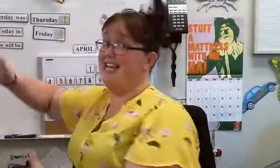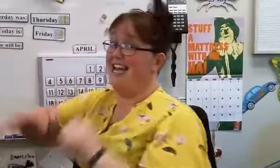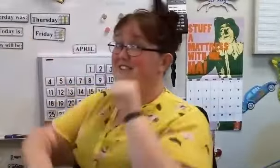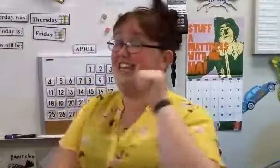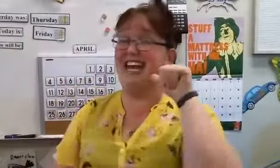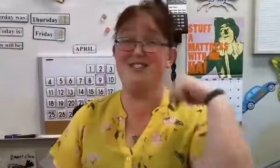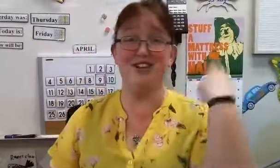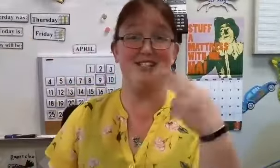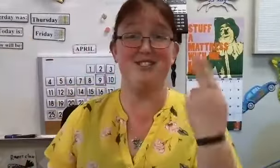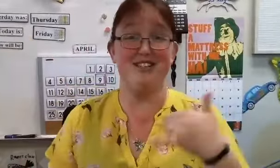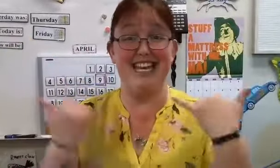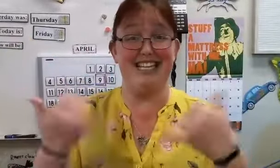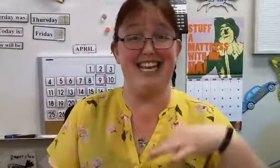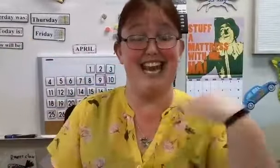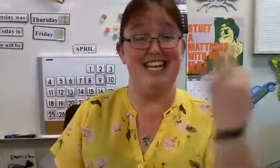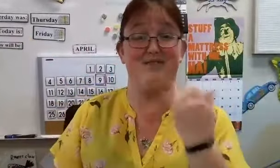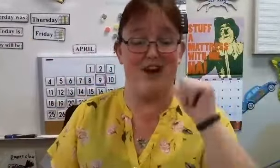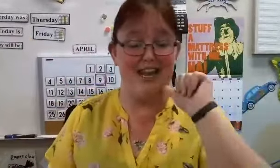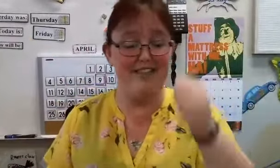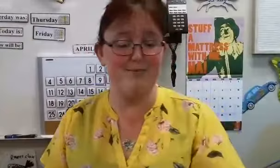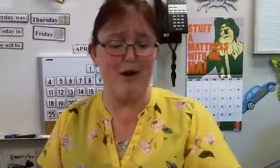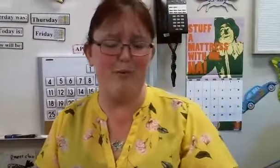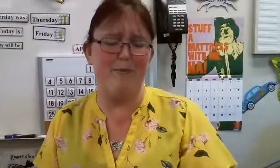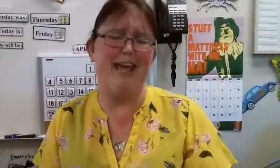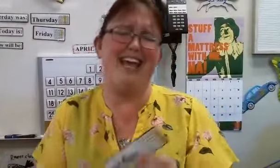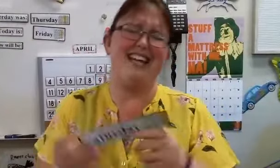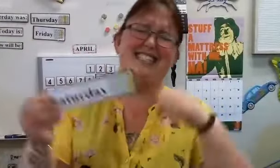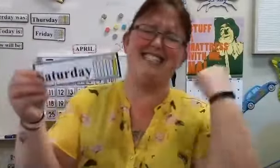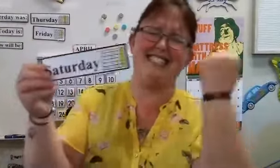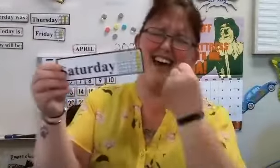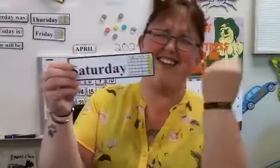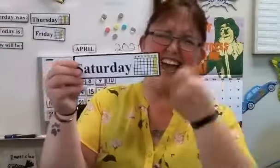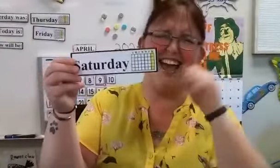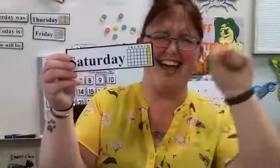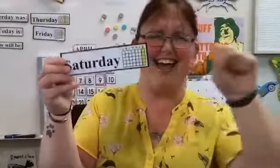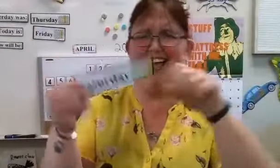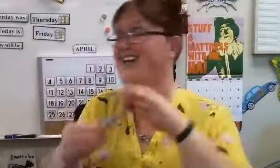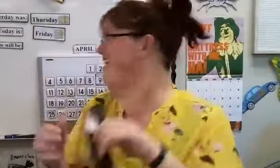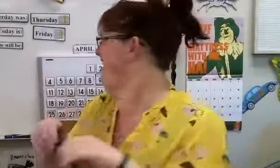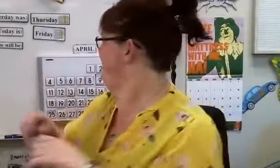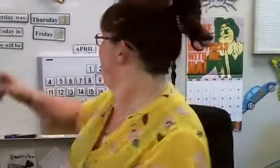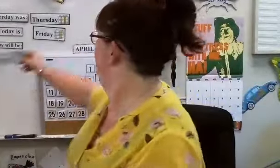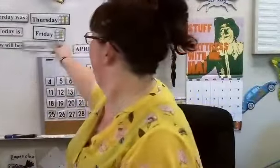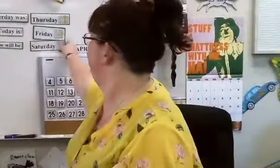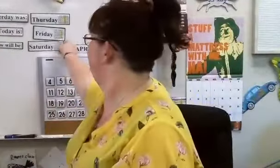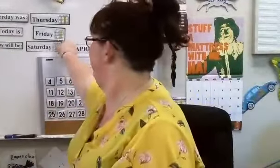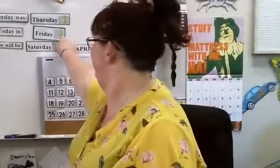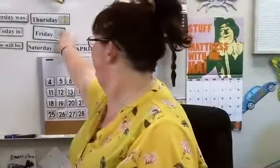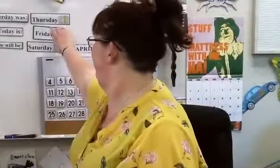If yesterday is Thursday and today is Friday, then tomorrow will be Saturday. Yeah, tomorrow is Saturday,